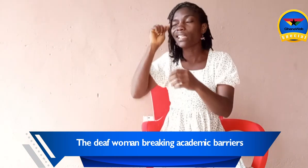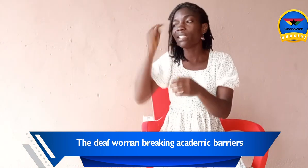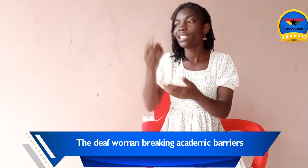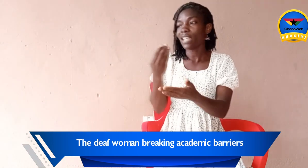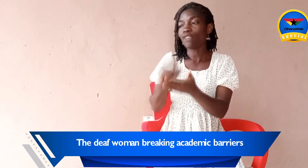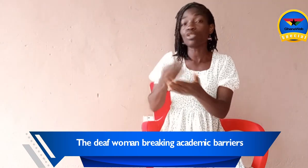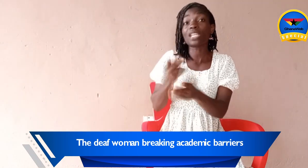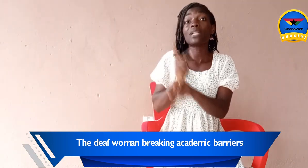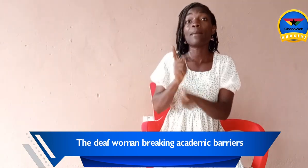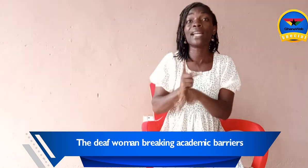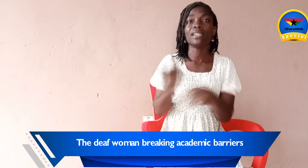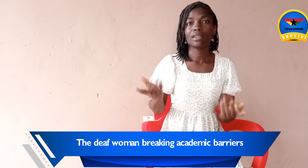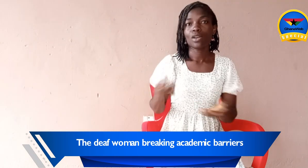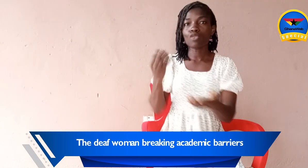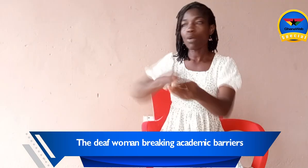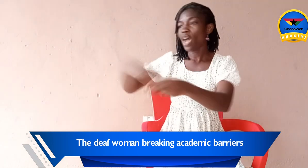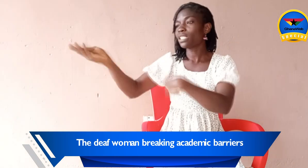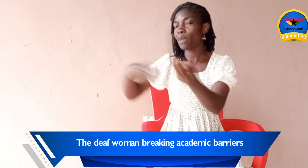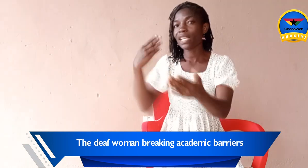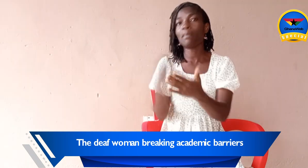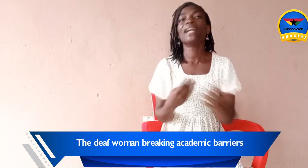I should keep the money, so I will spend the money.